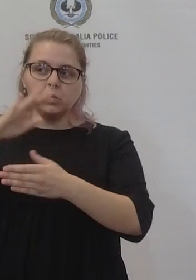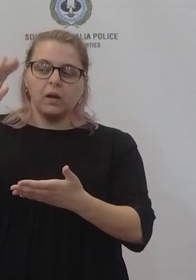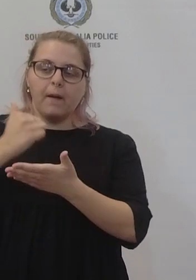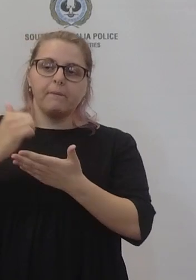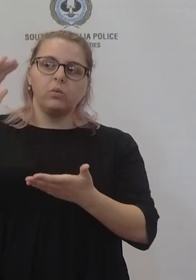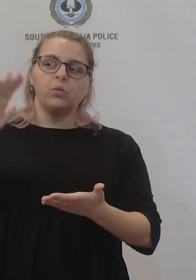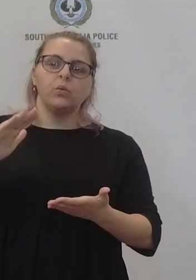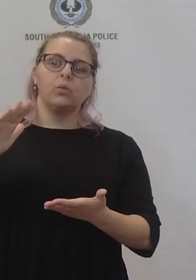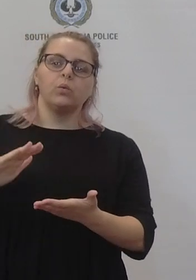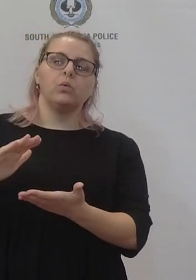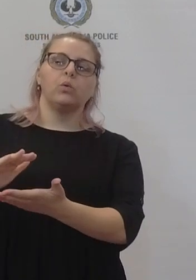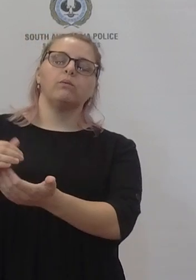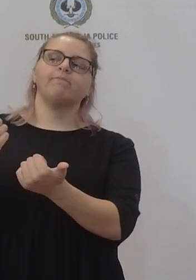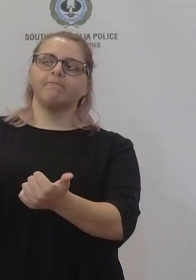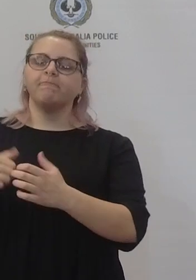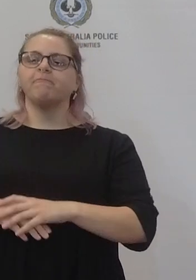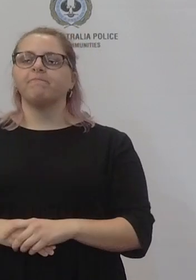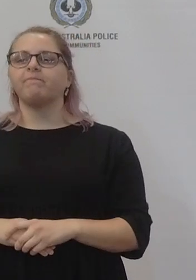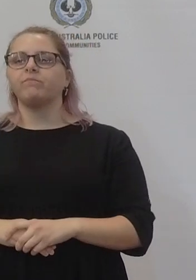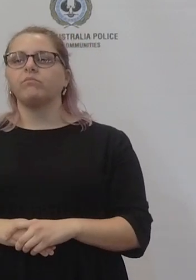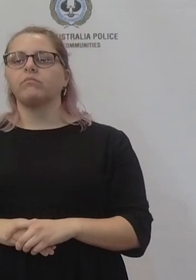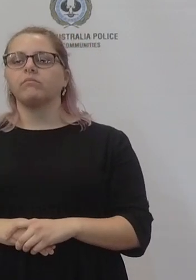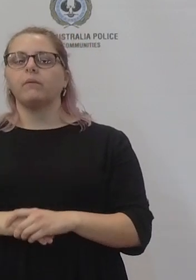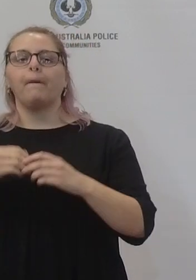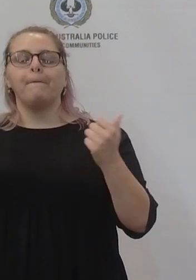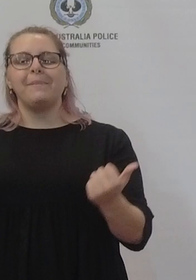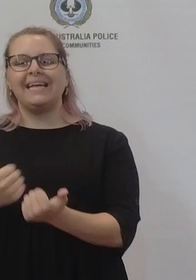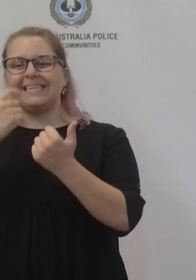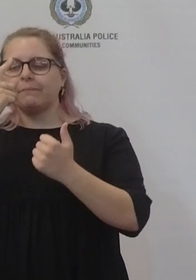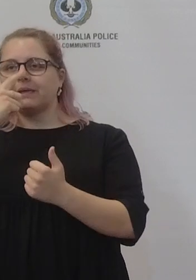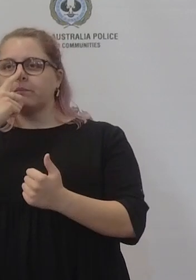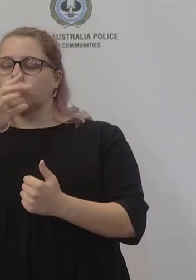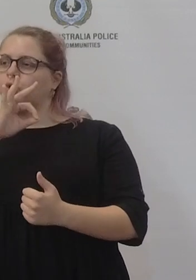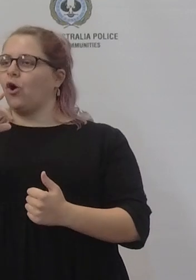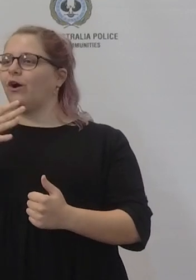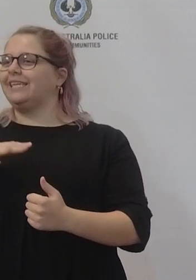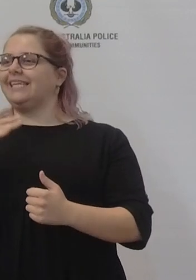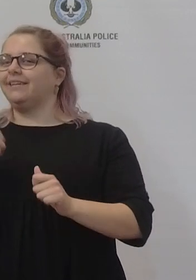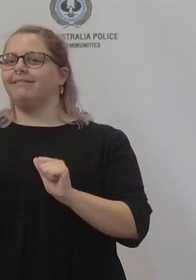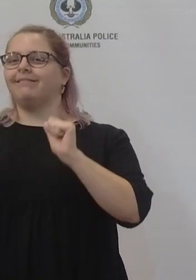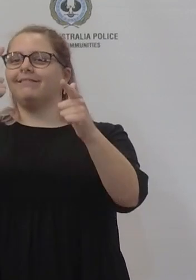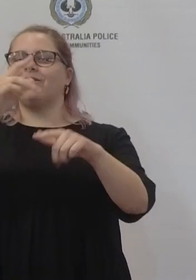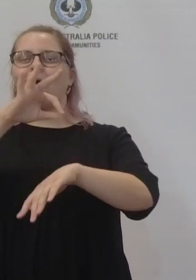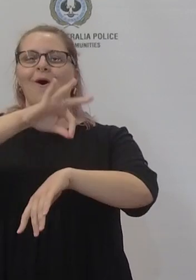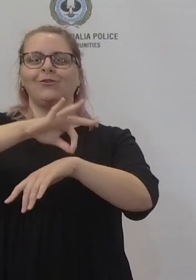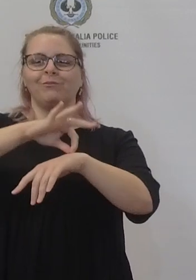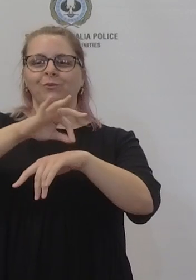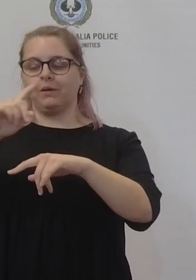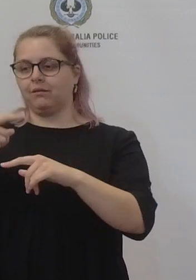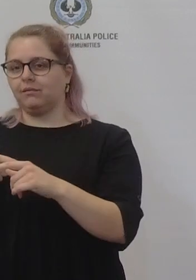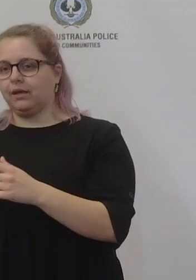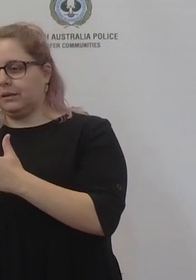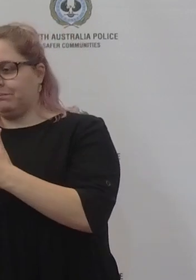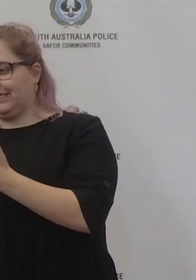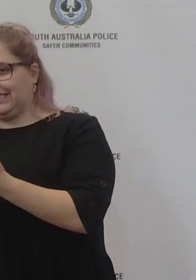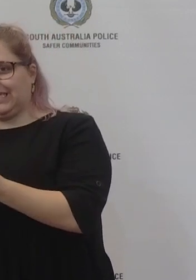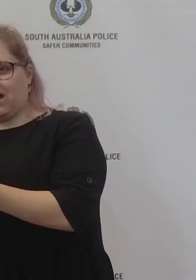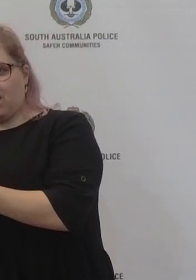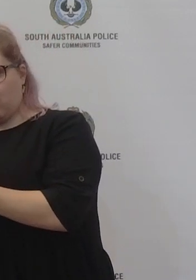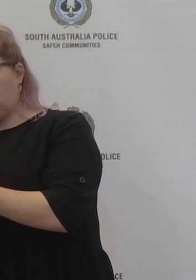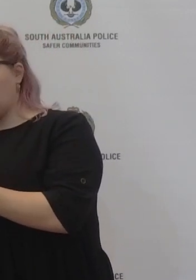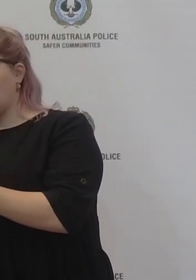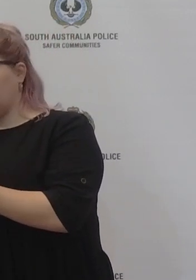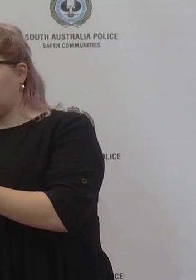many people that don't need to go to hospital but are concerned when they get their positive uh rapid antigen test or their positive